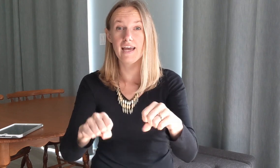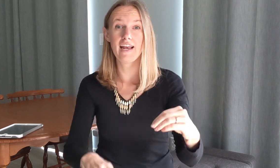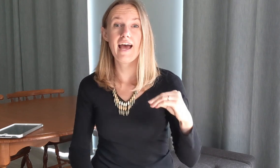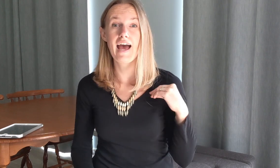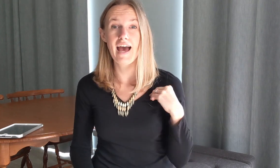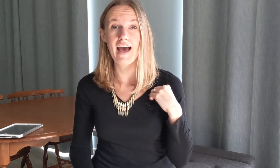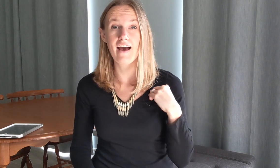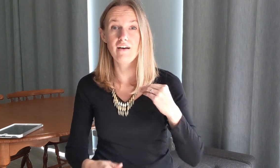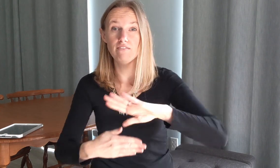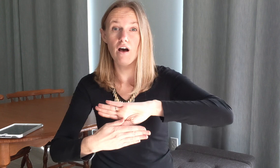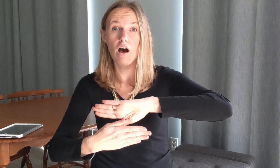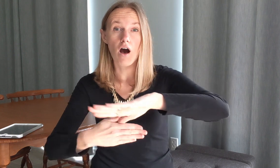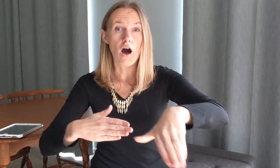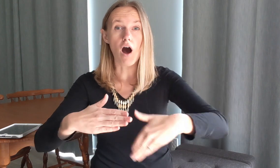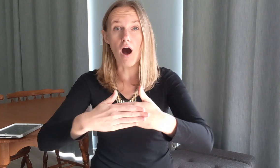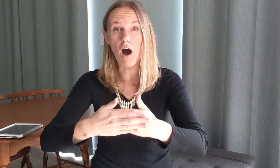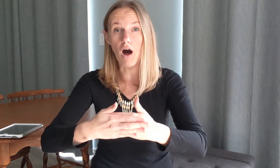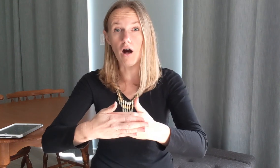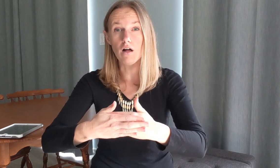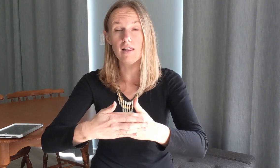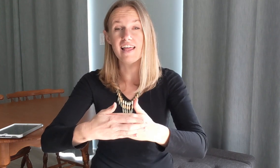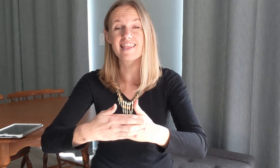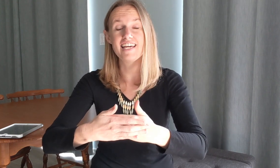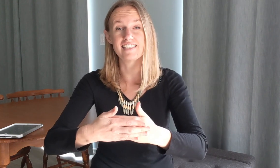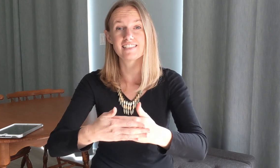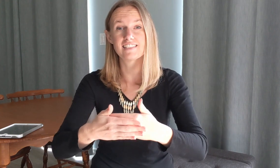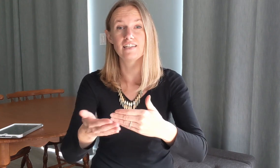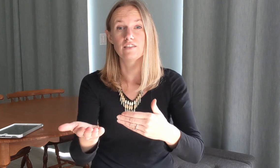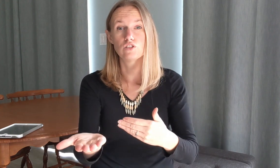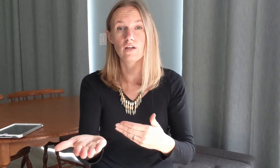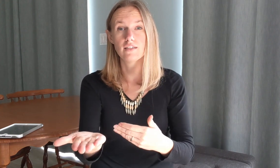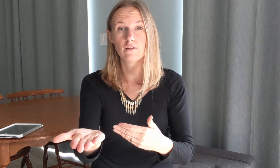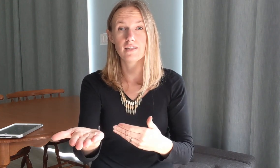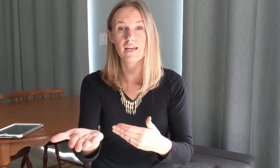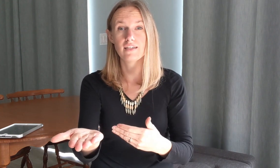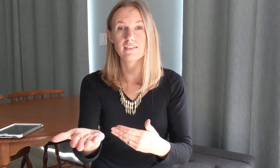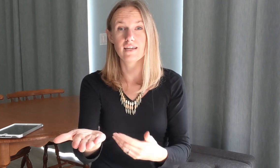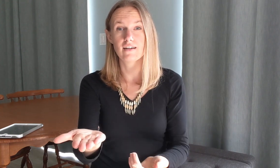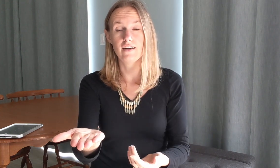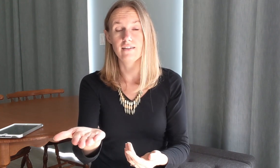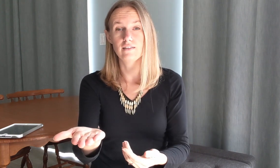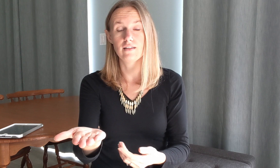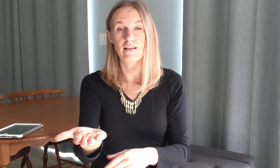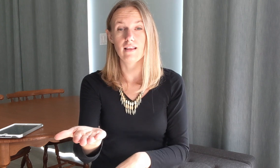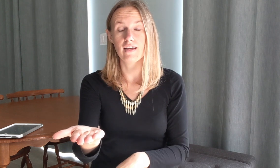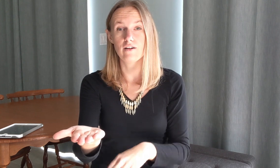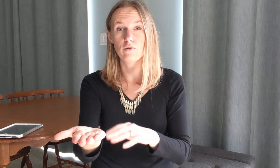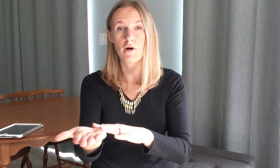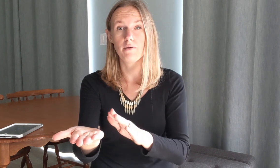have all this this so non-dominant hand they light up with palm